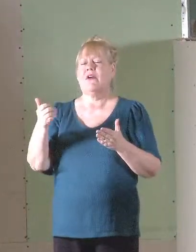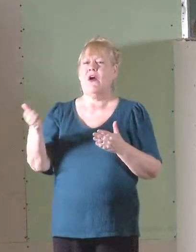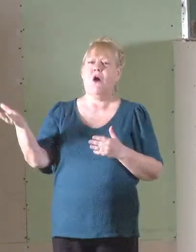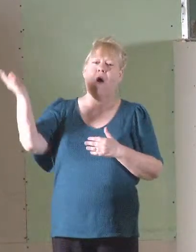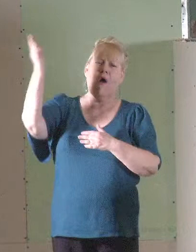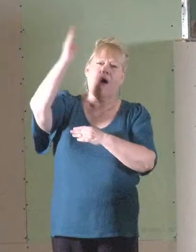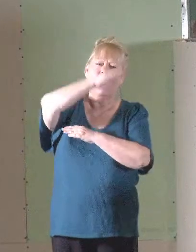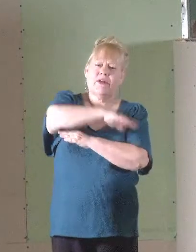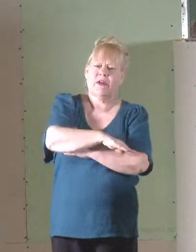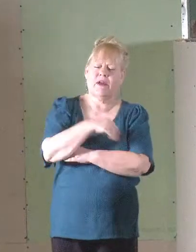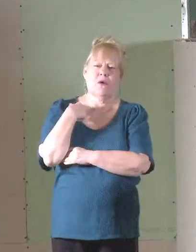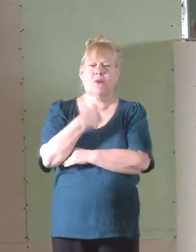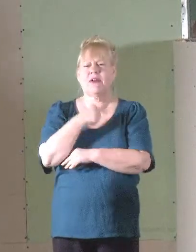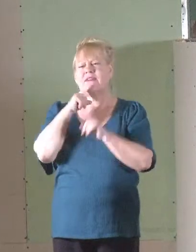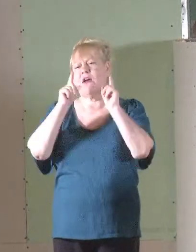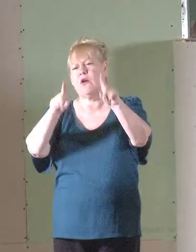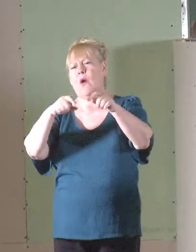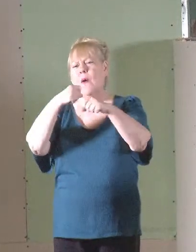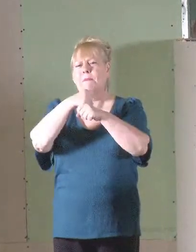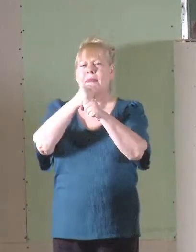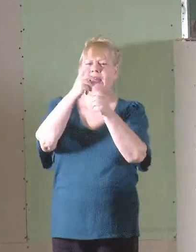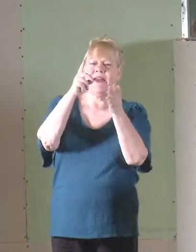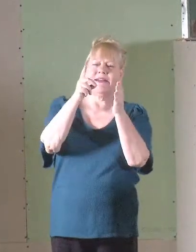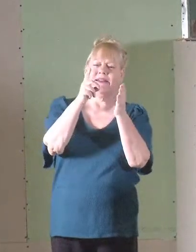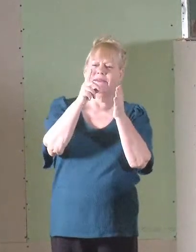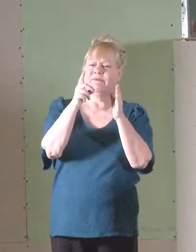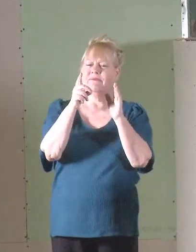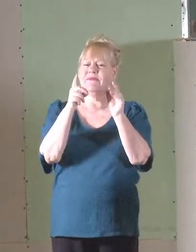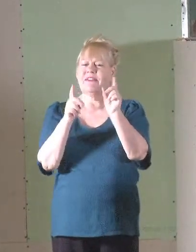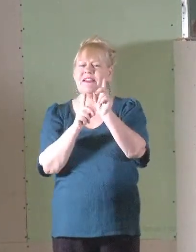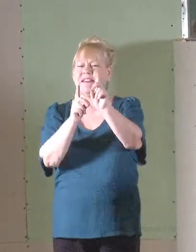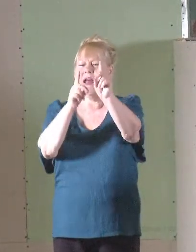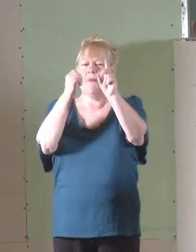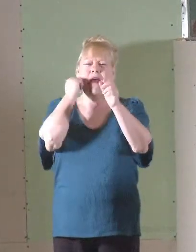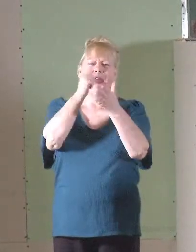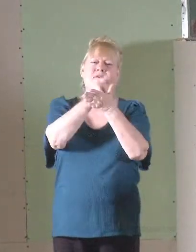preach. Go and make disciples every week.